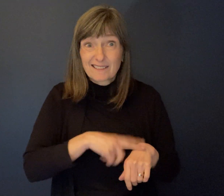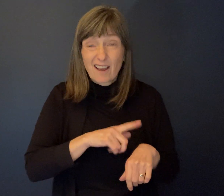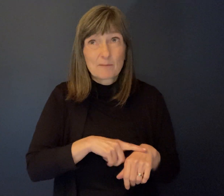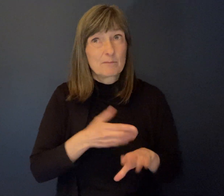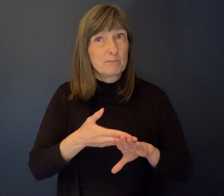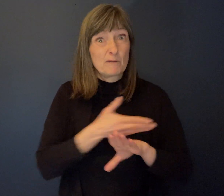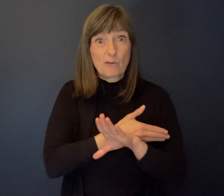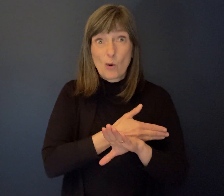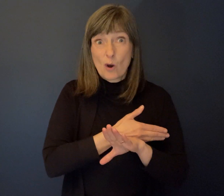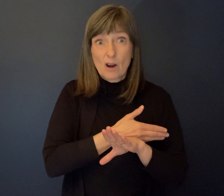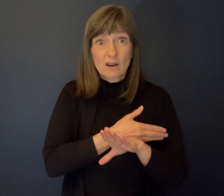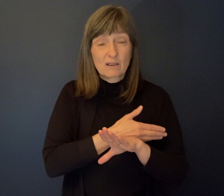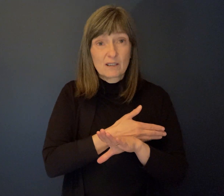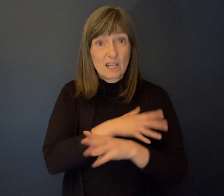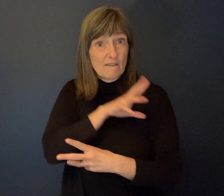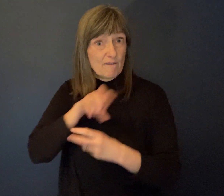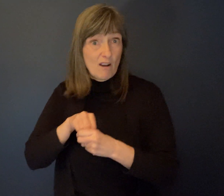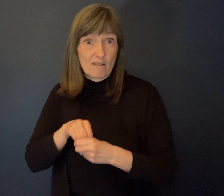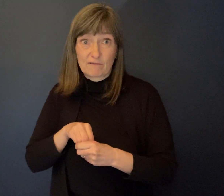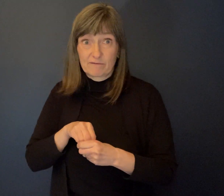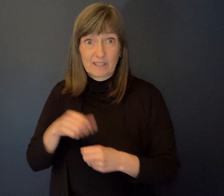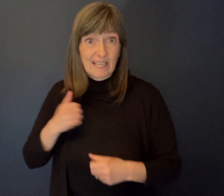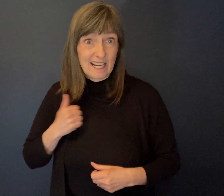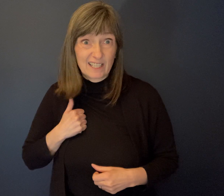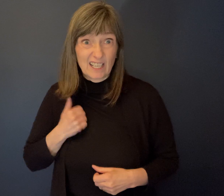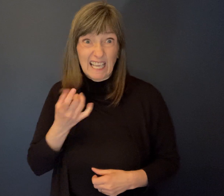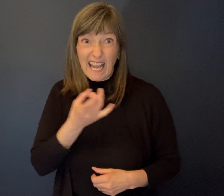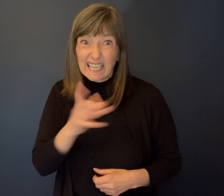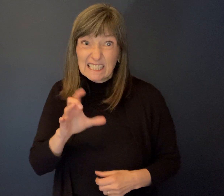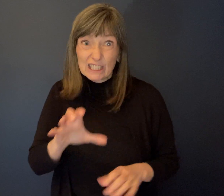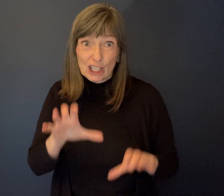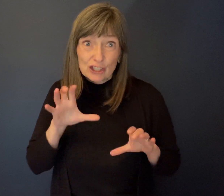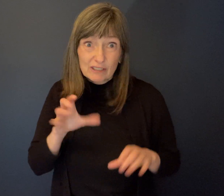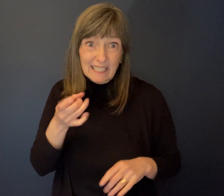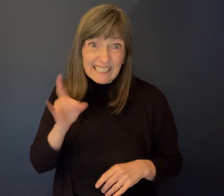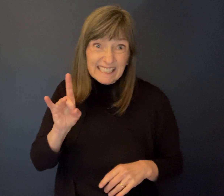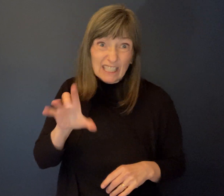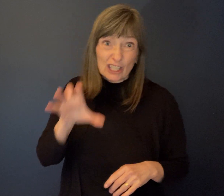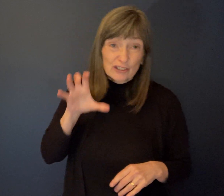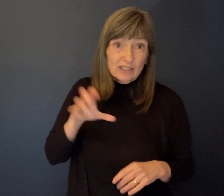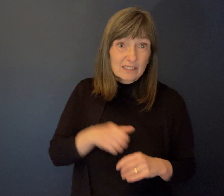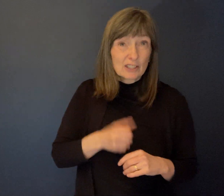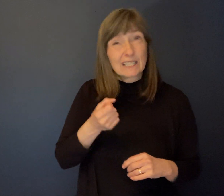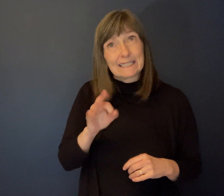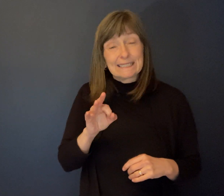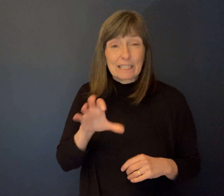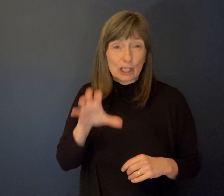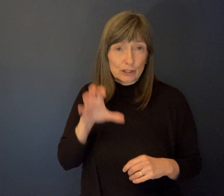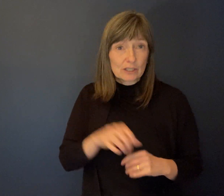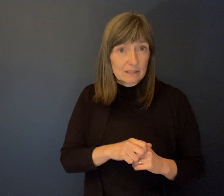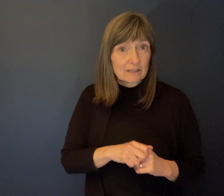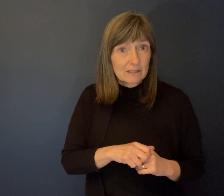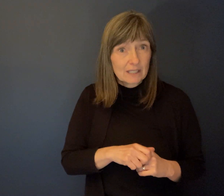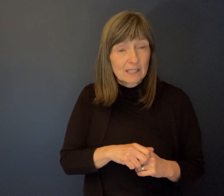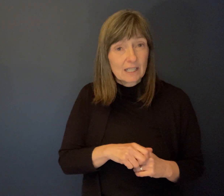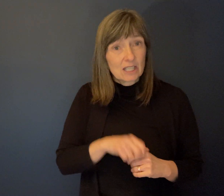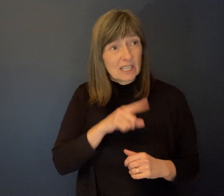part of Canada. I mean, you're looking at the 1800s that he was involved in, early 1900s. And he pushed so hard